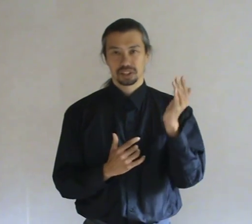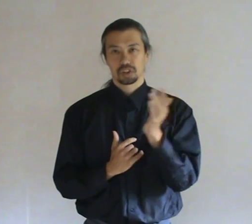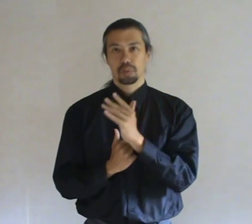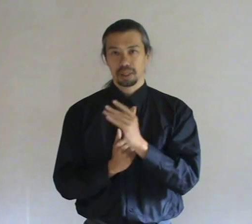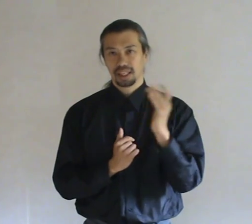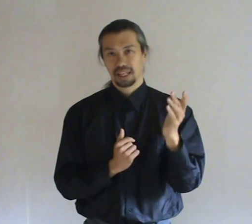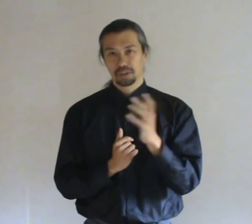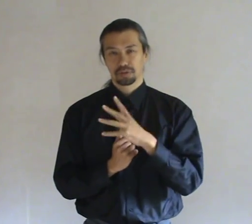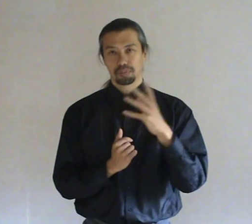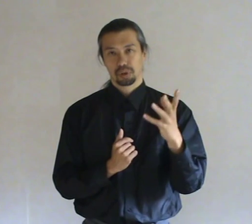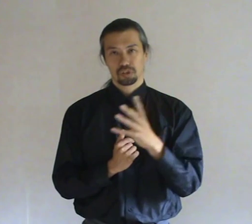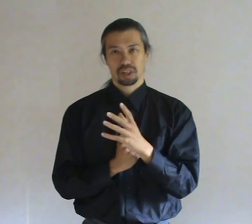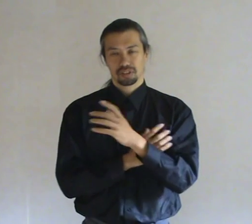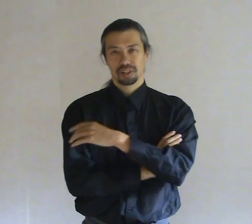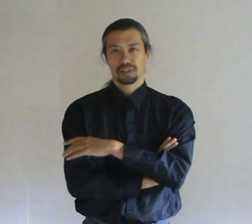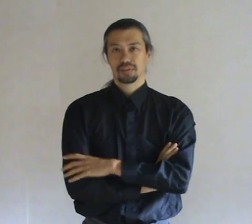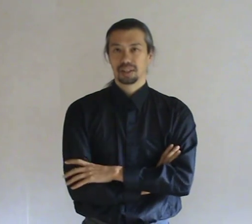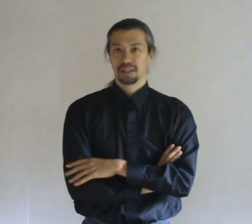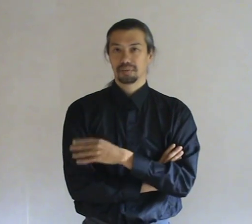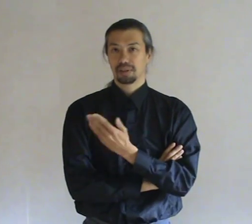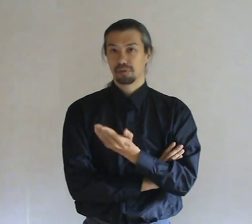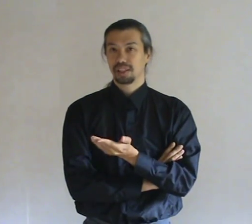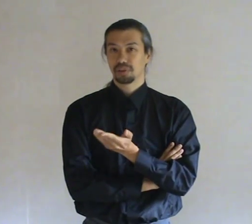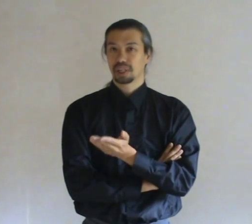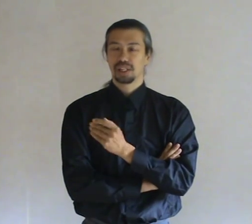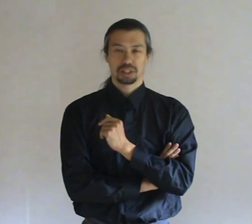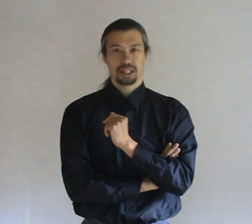are hopping in and out of that person. As they are feeding occasionally.